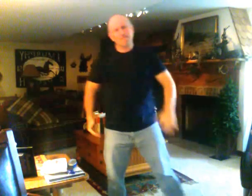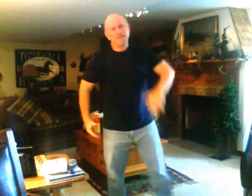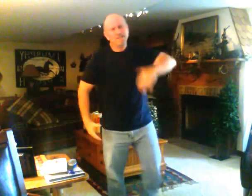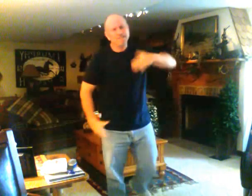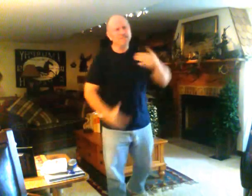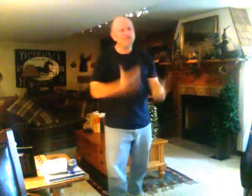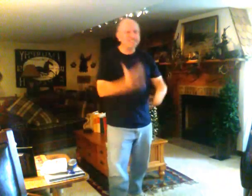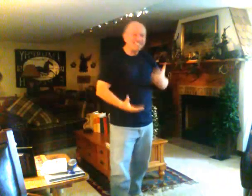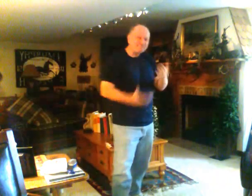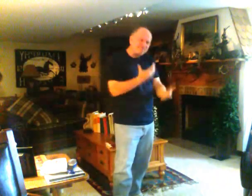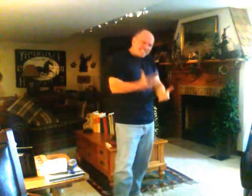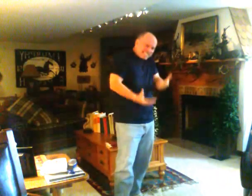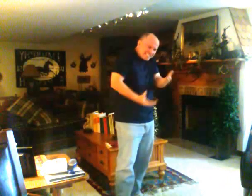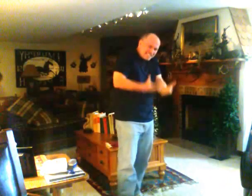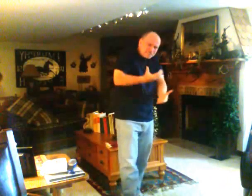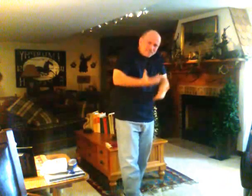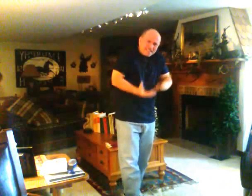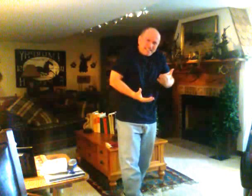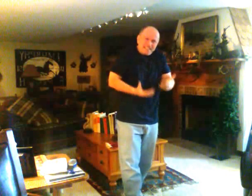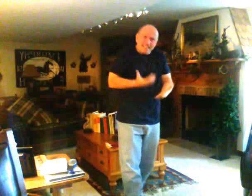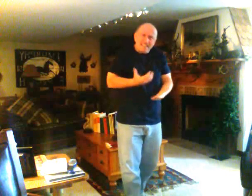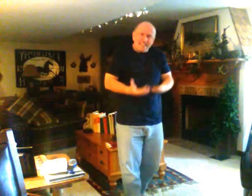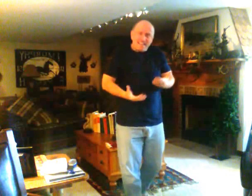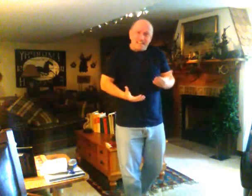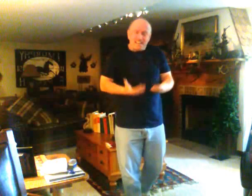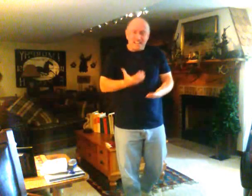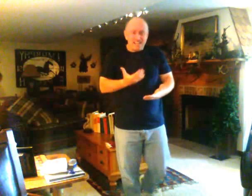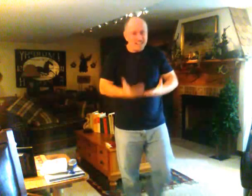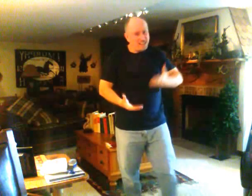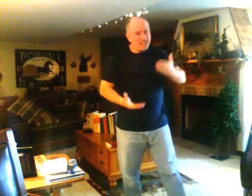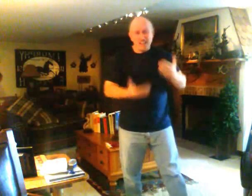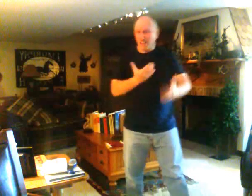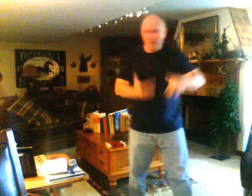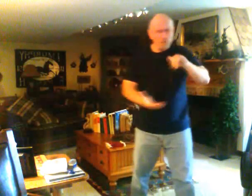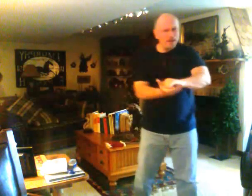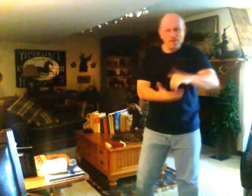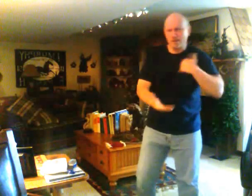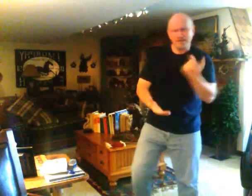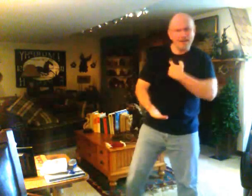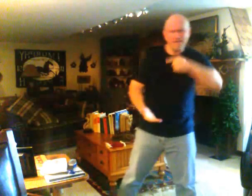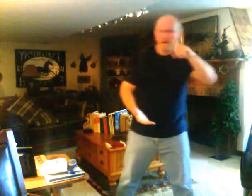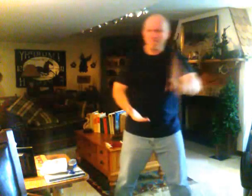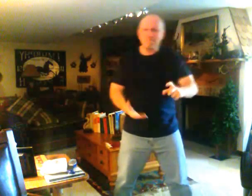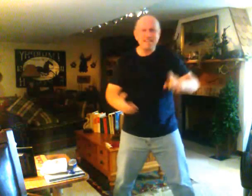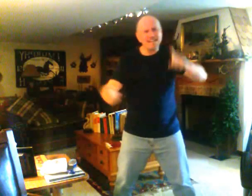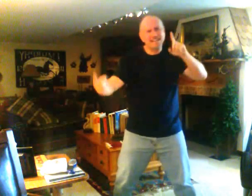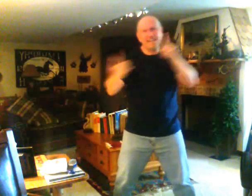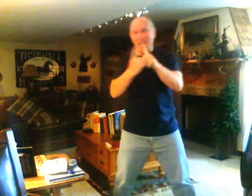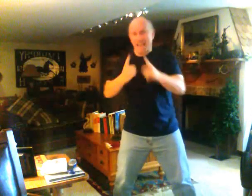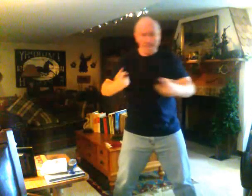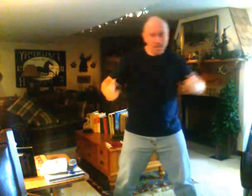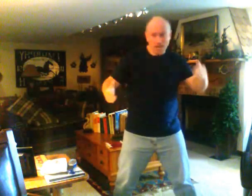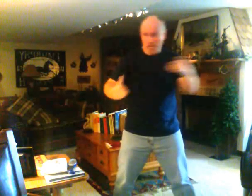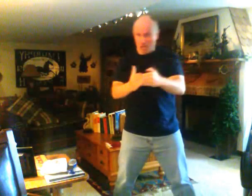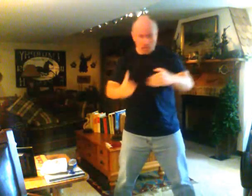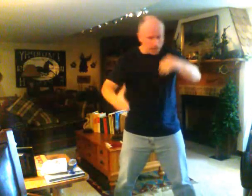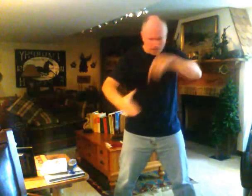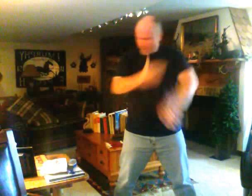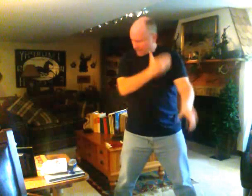And while they be, then we will never meet again in